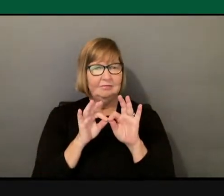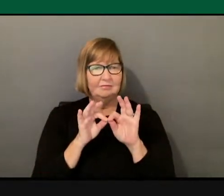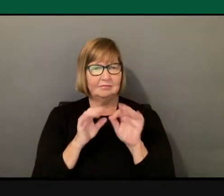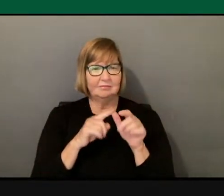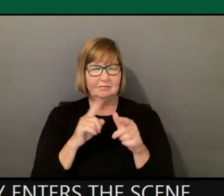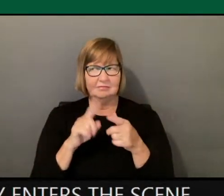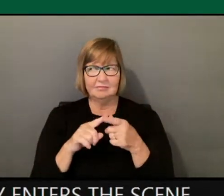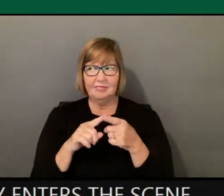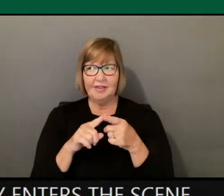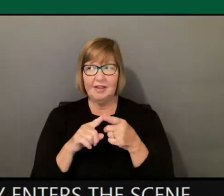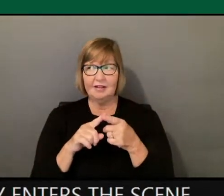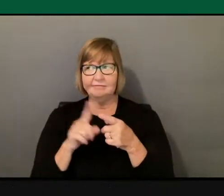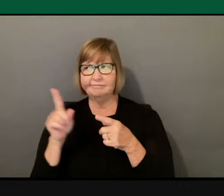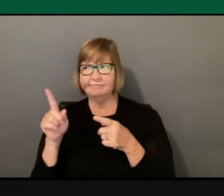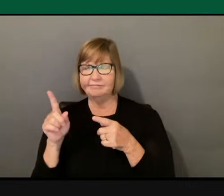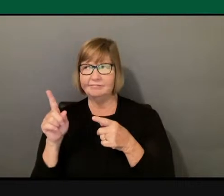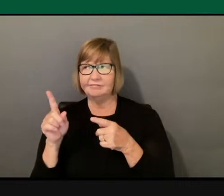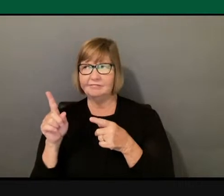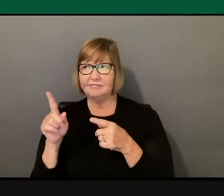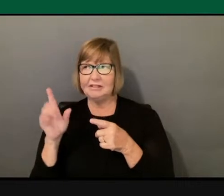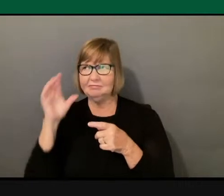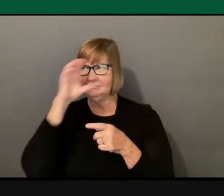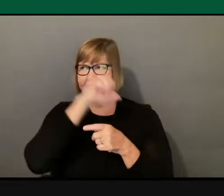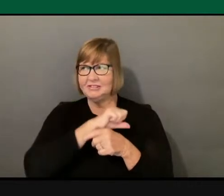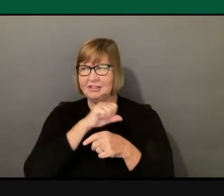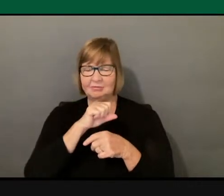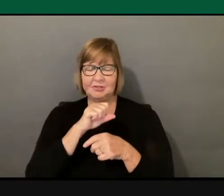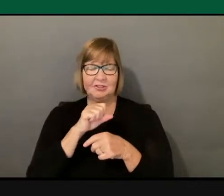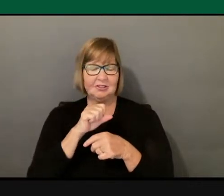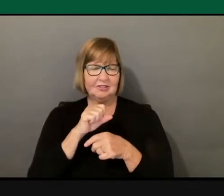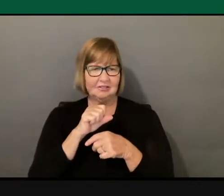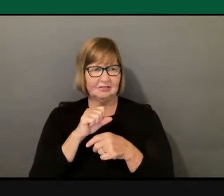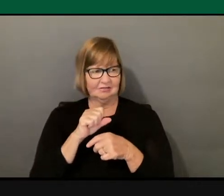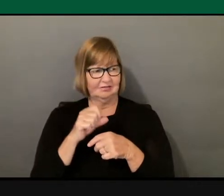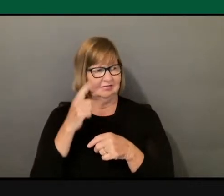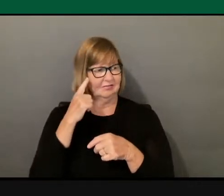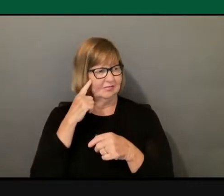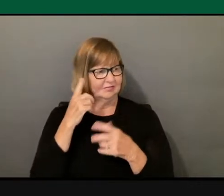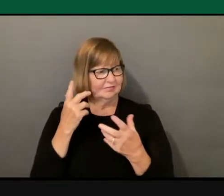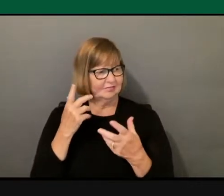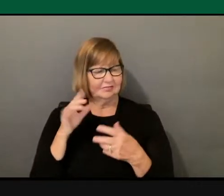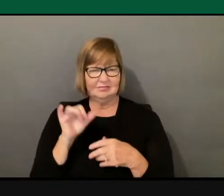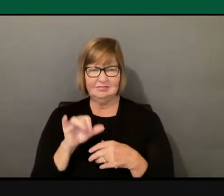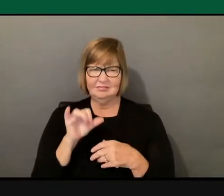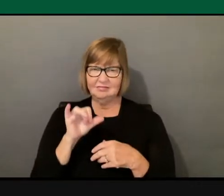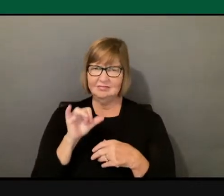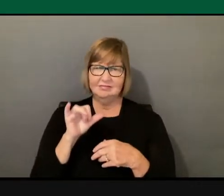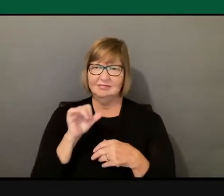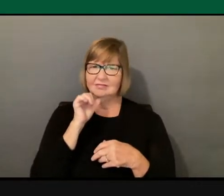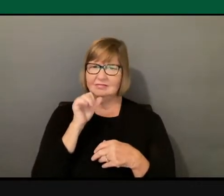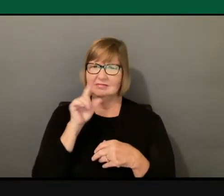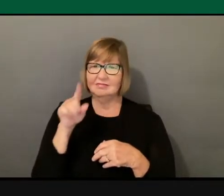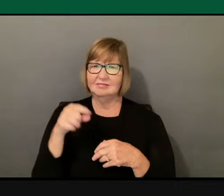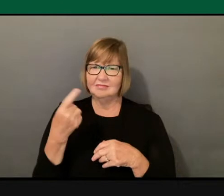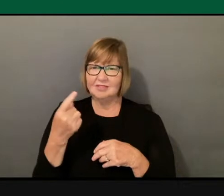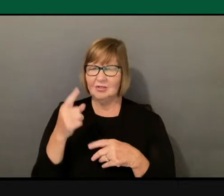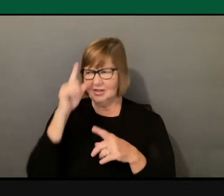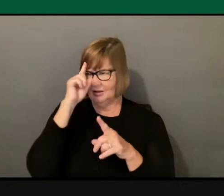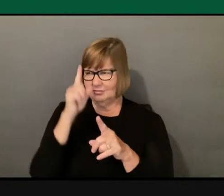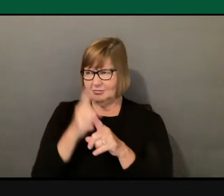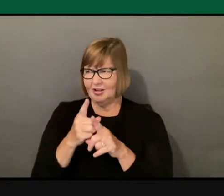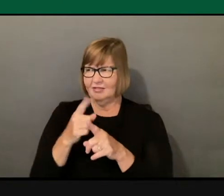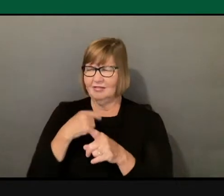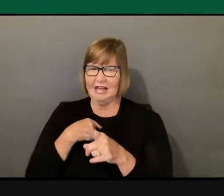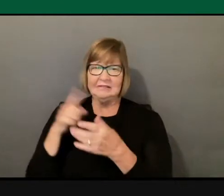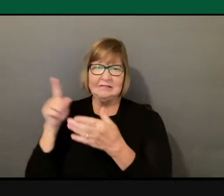own assumptions into it. And then you start to think, oh, this isn't just the brother that I was attacking, right? This is,